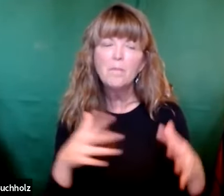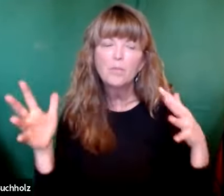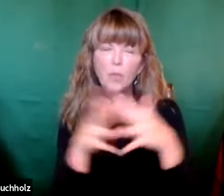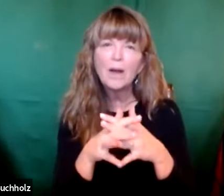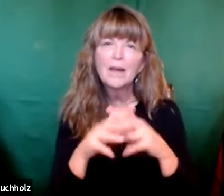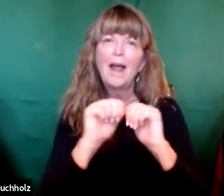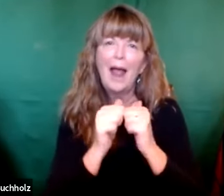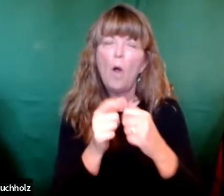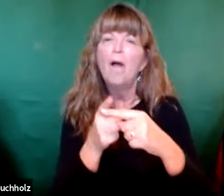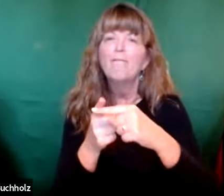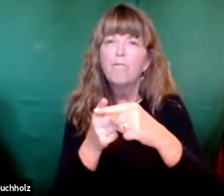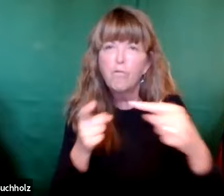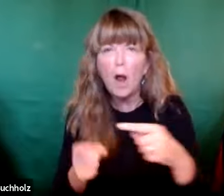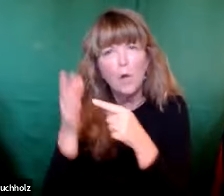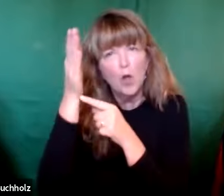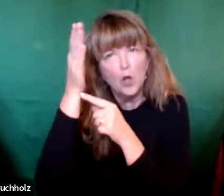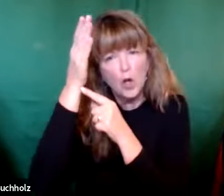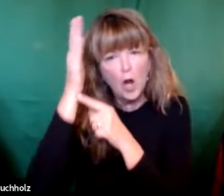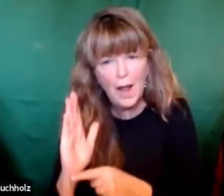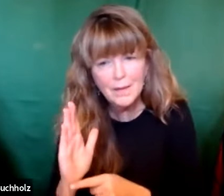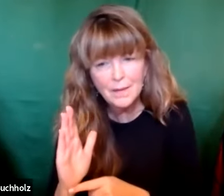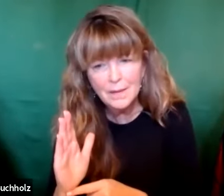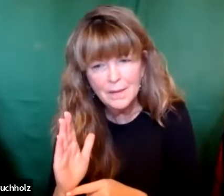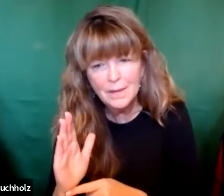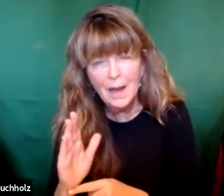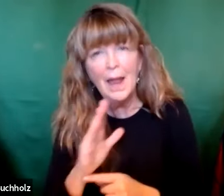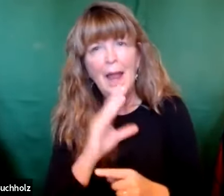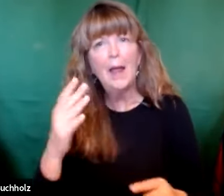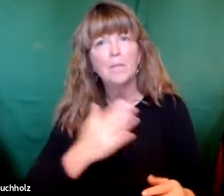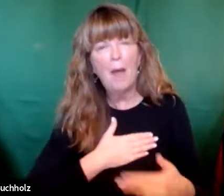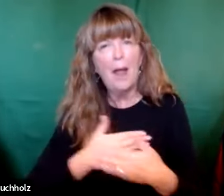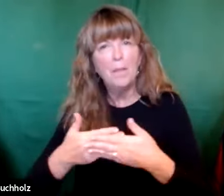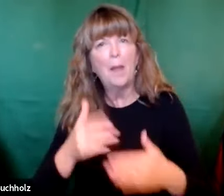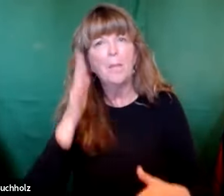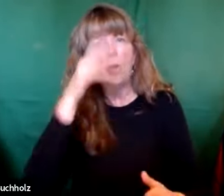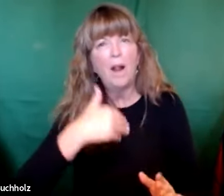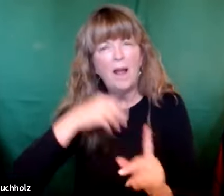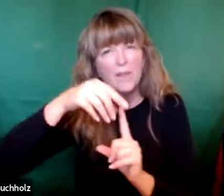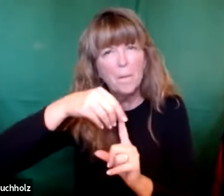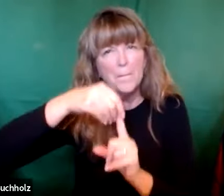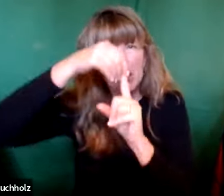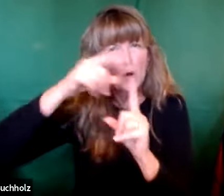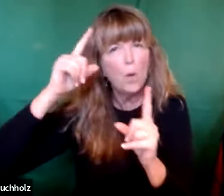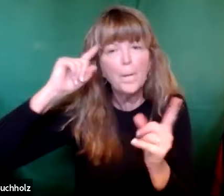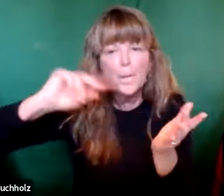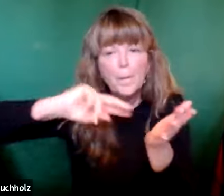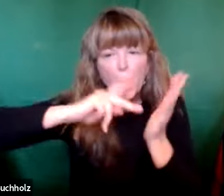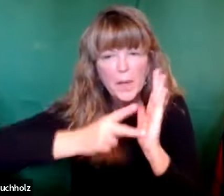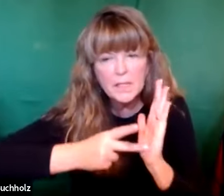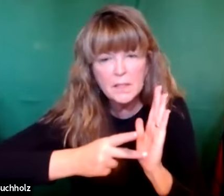Elizabeth knew intuitively that her pregnancy happened from God. and she knew